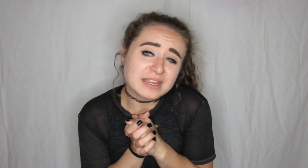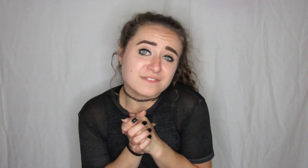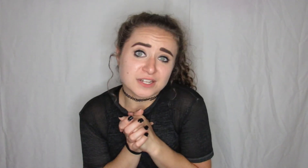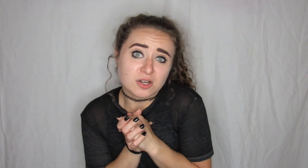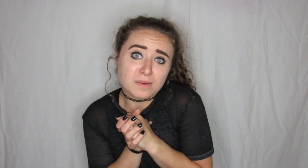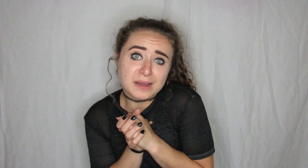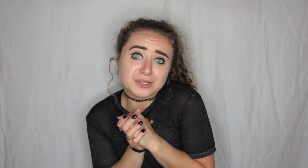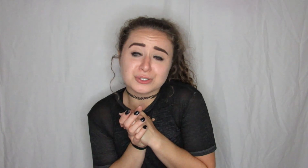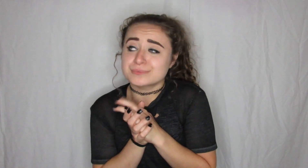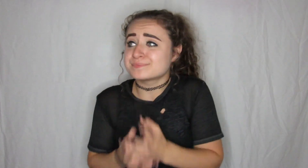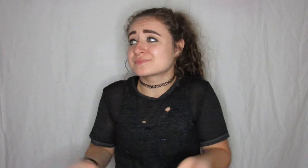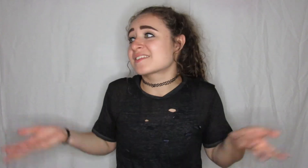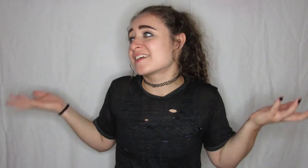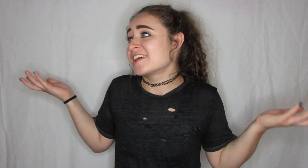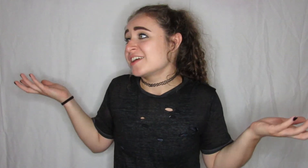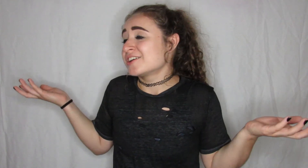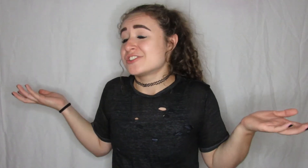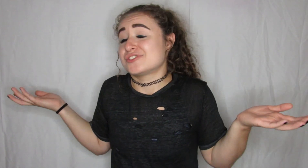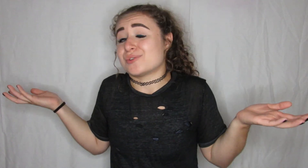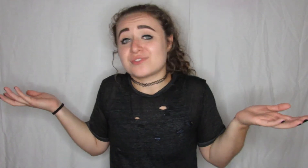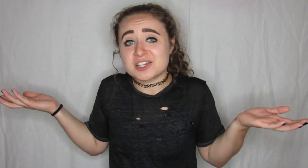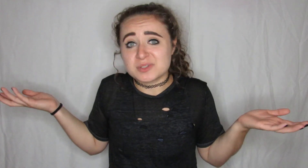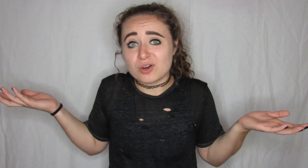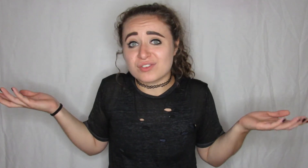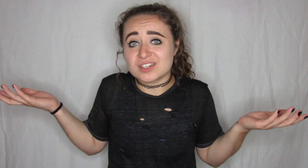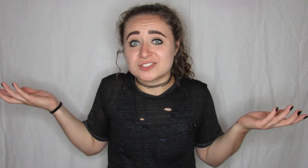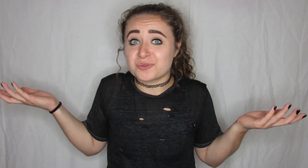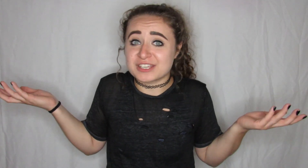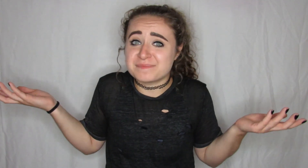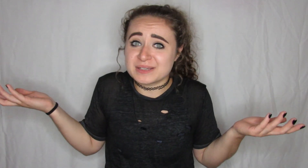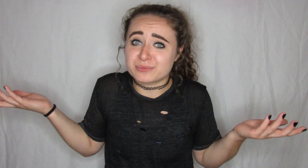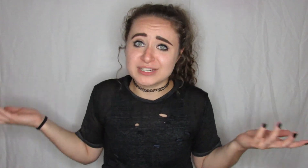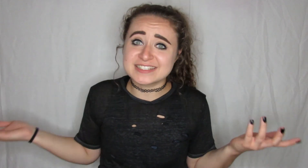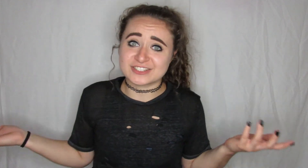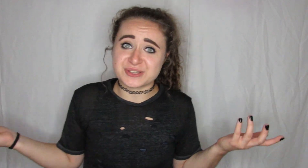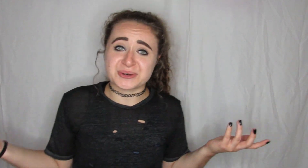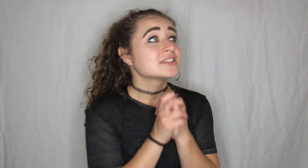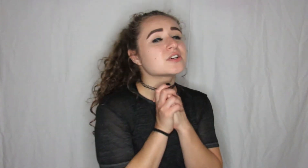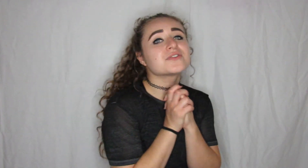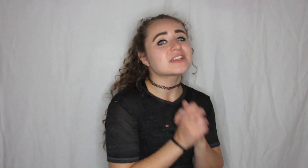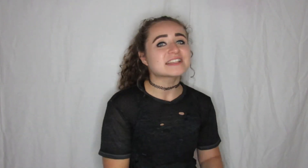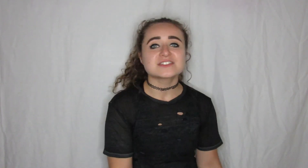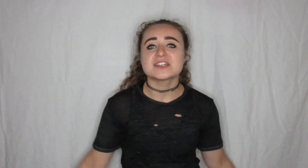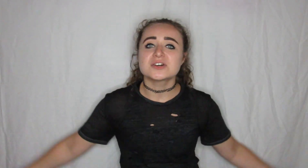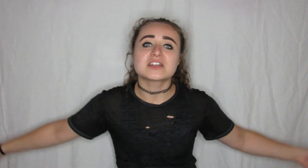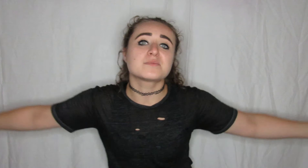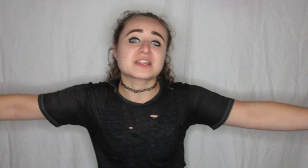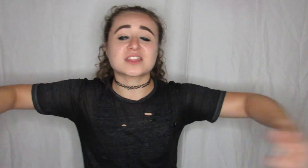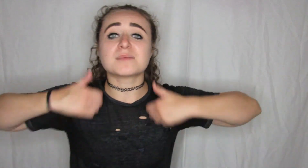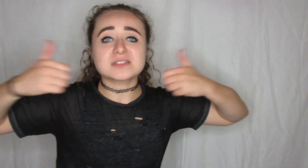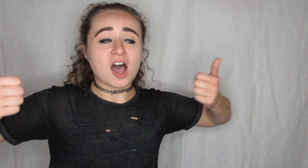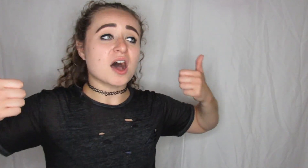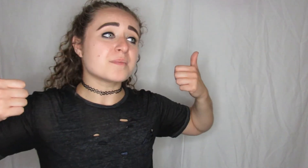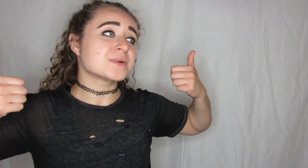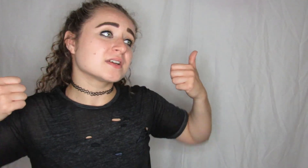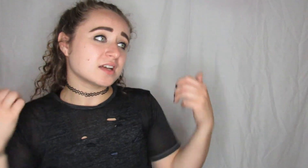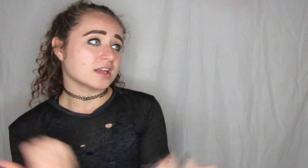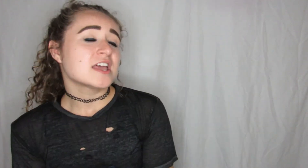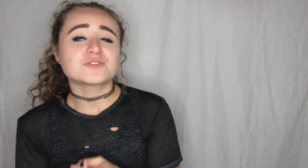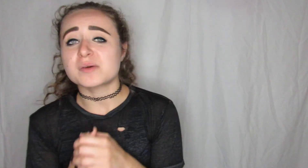to make a video about you don't fuck me over and don't give me a reason to so if you like this video give it a big thumbs up if